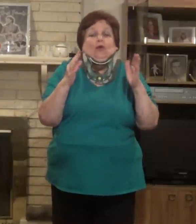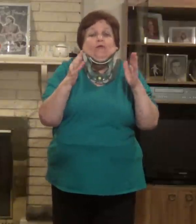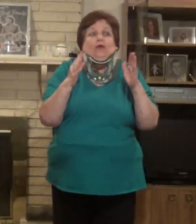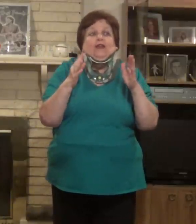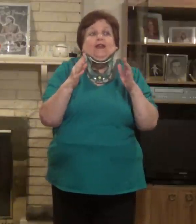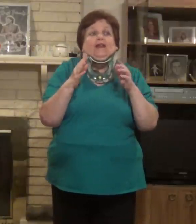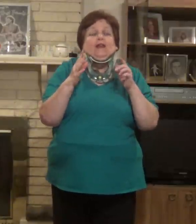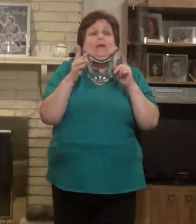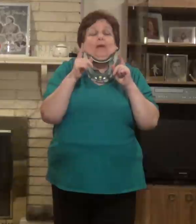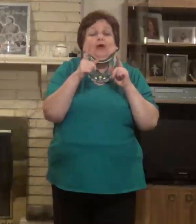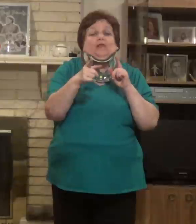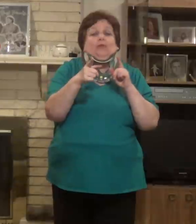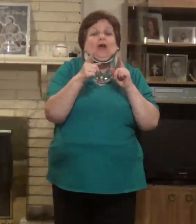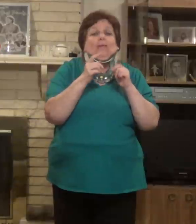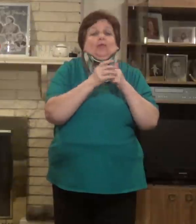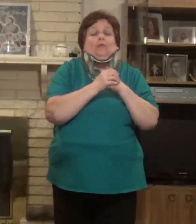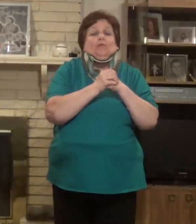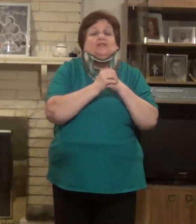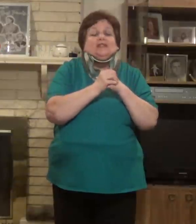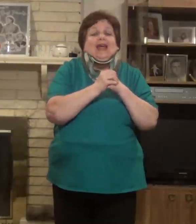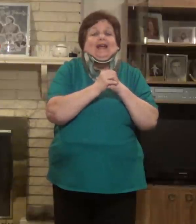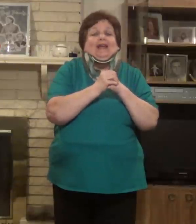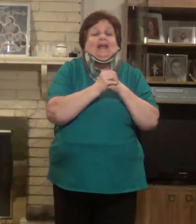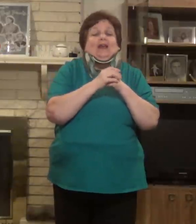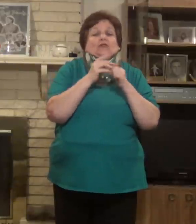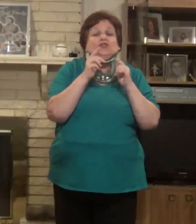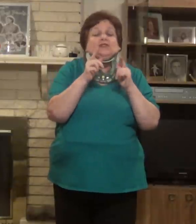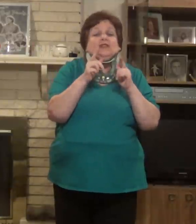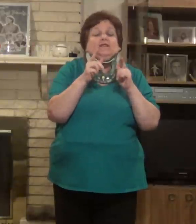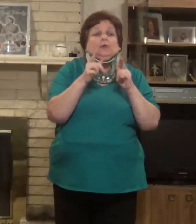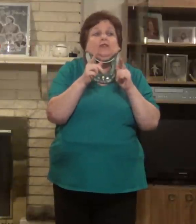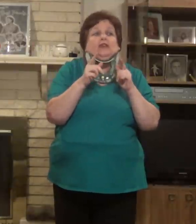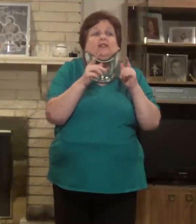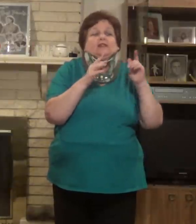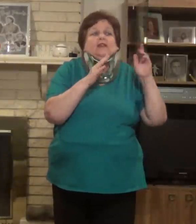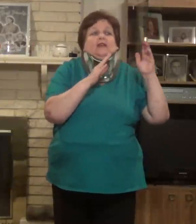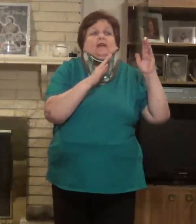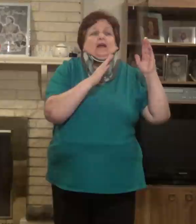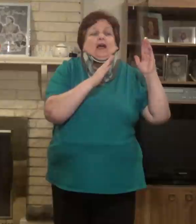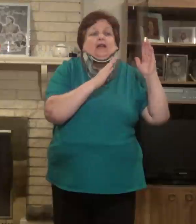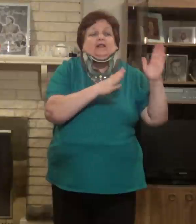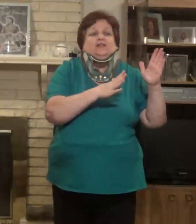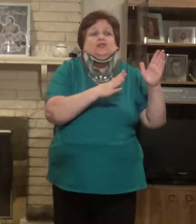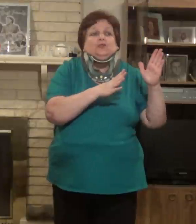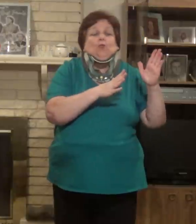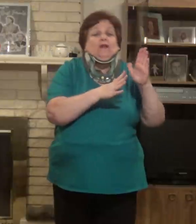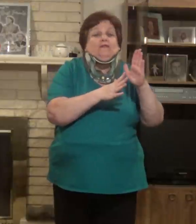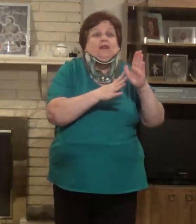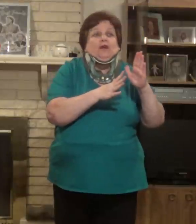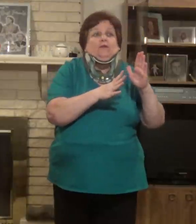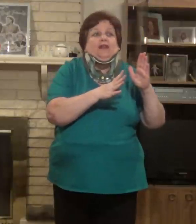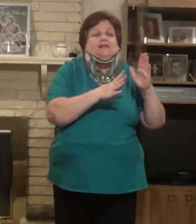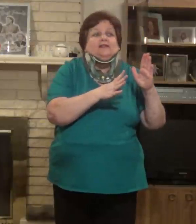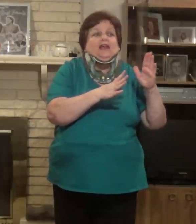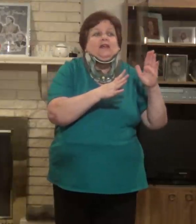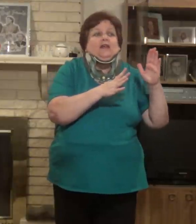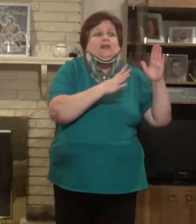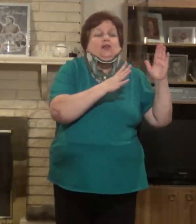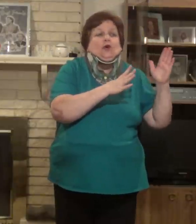overeating. Part of the problem was snacking. And I'll just leave you with this. I listened to one video that said, you know,